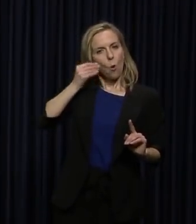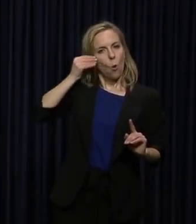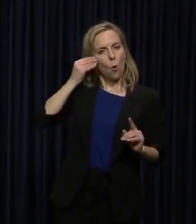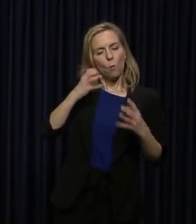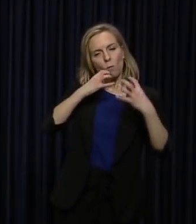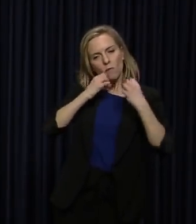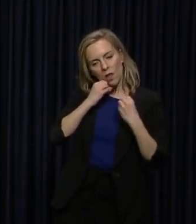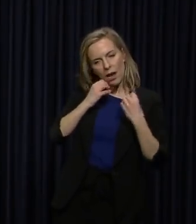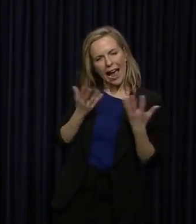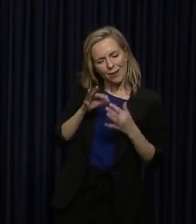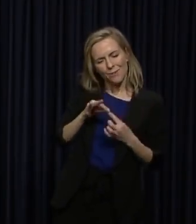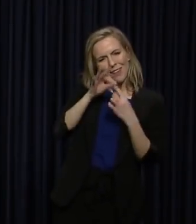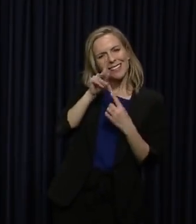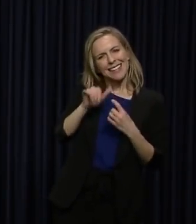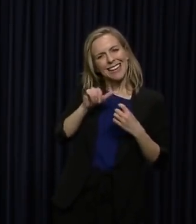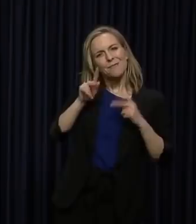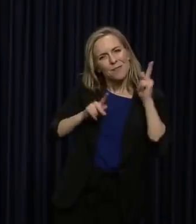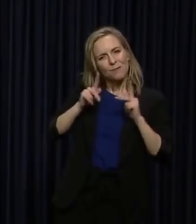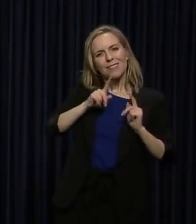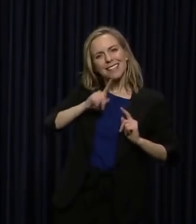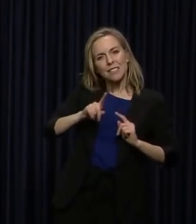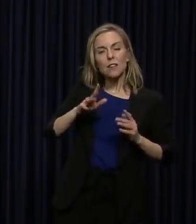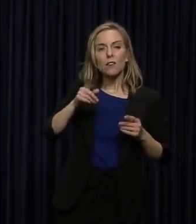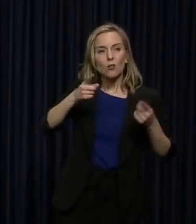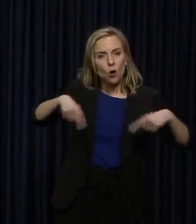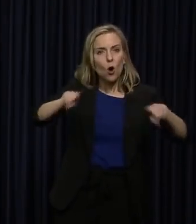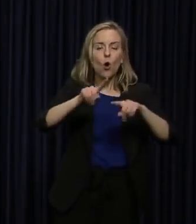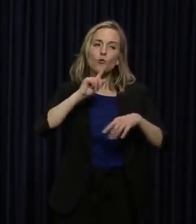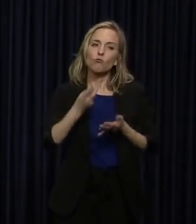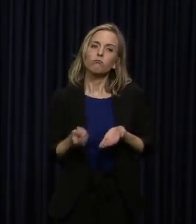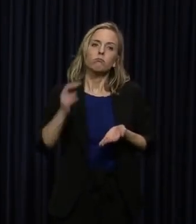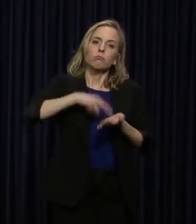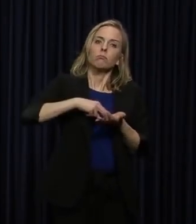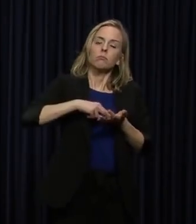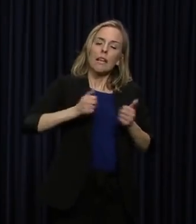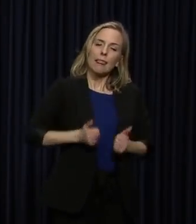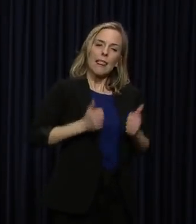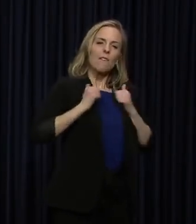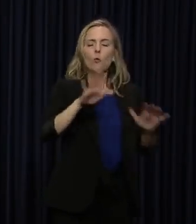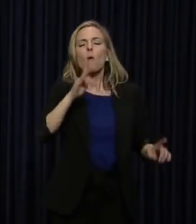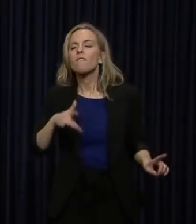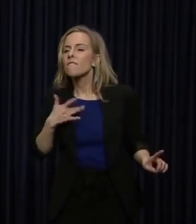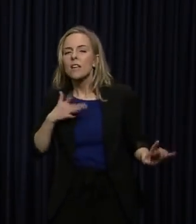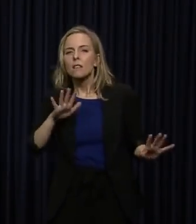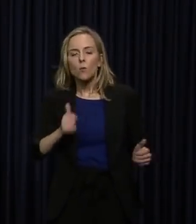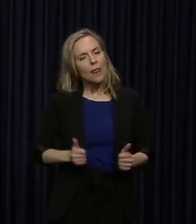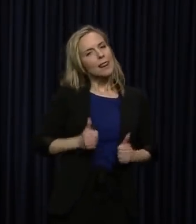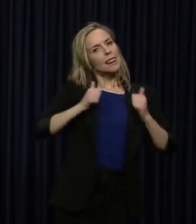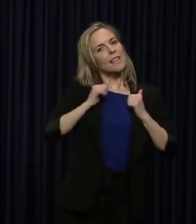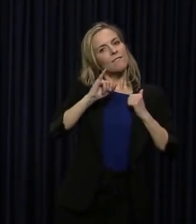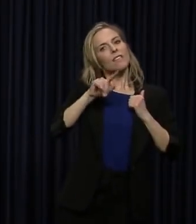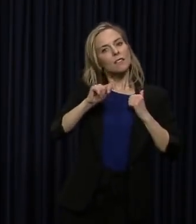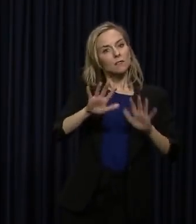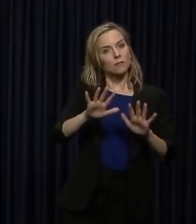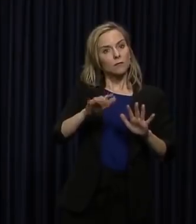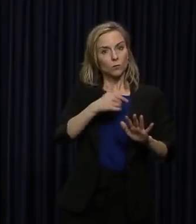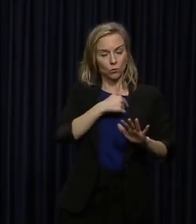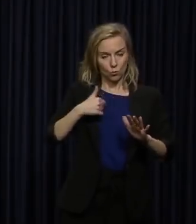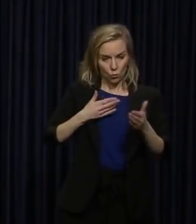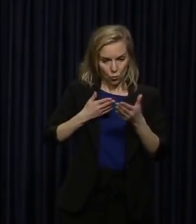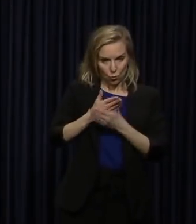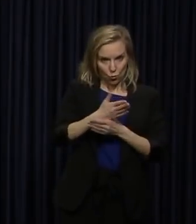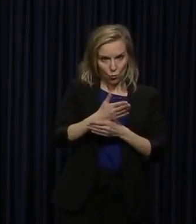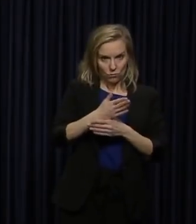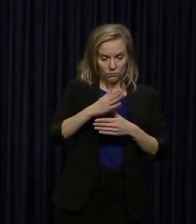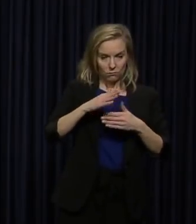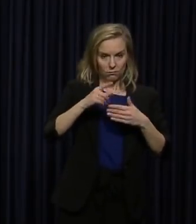special Kentucky is. I need everybody to step up and to live that, not just to feel it, but to live it. Now, as we go through